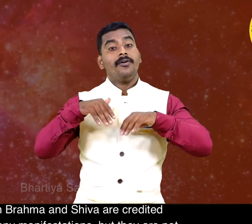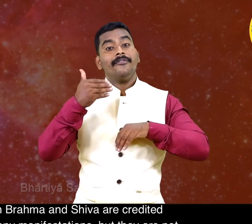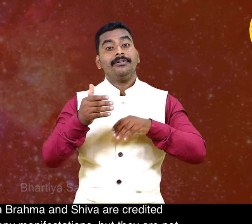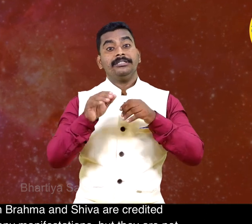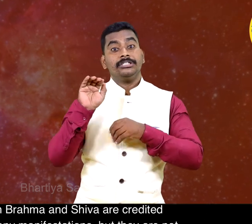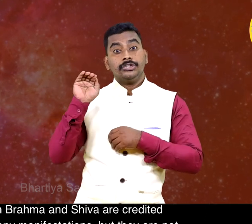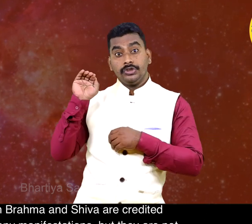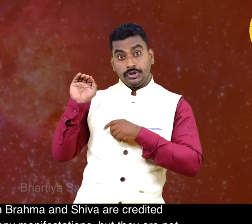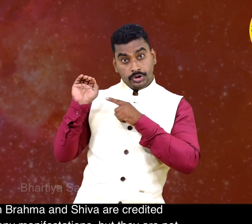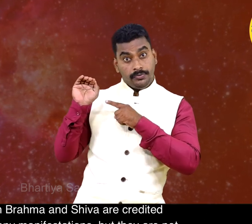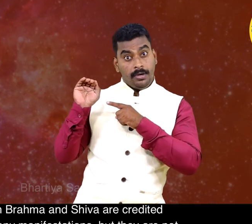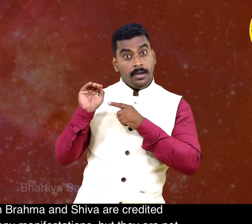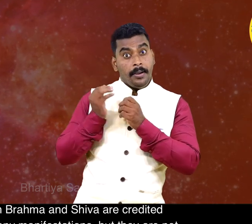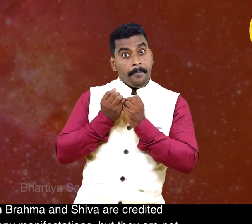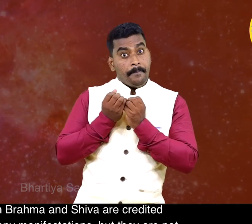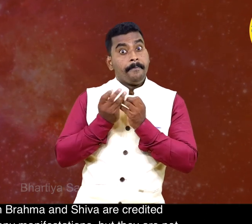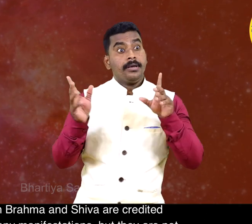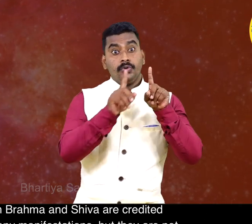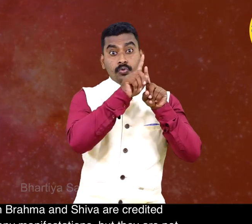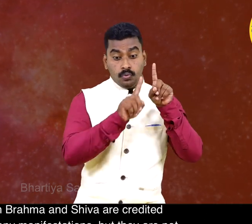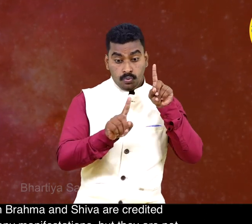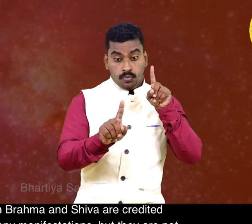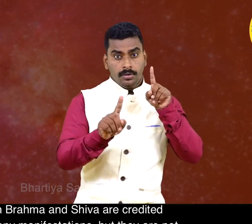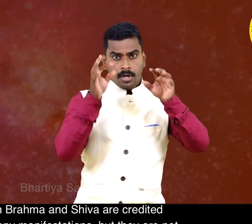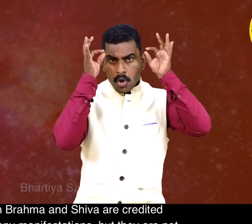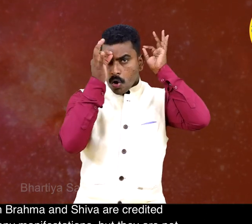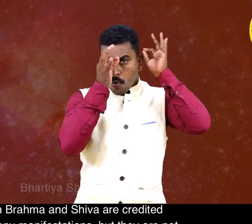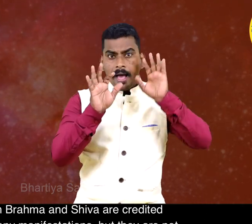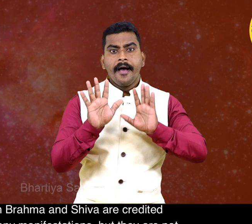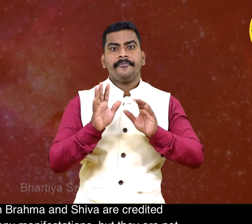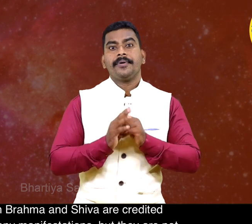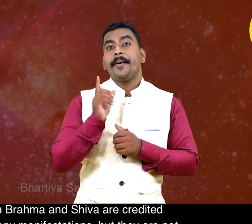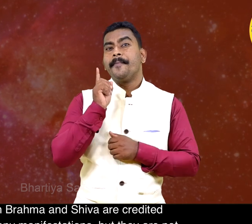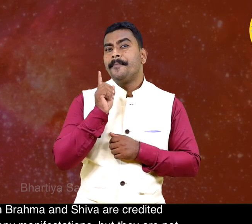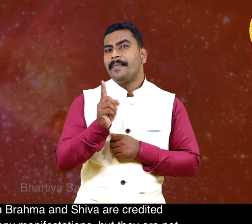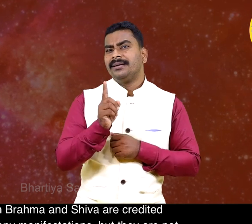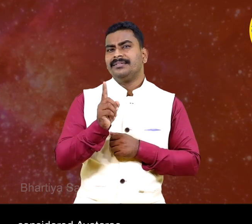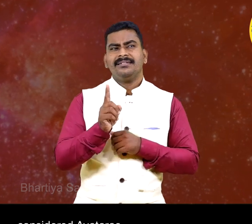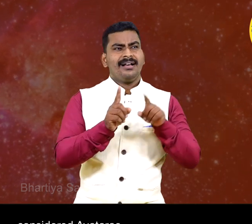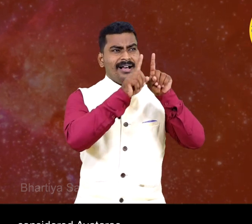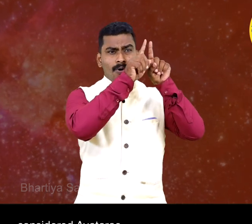are credited with many manifestations, but they are not considered